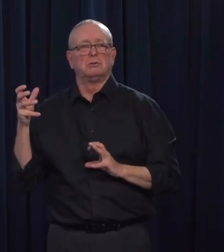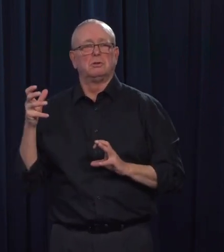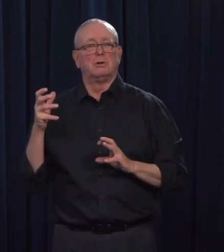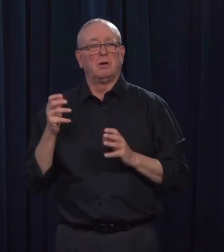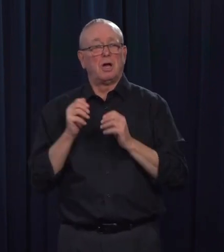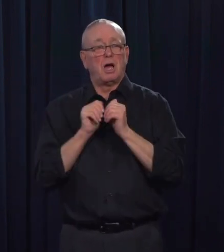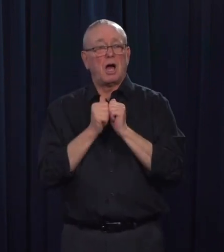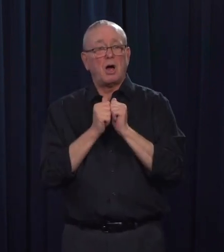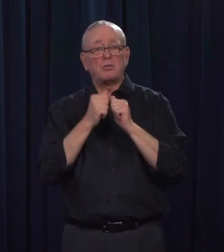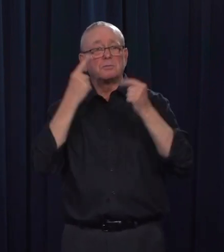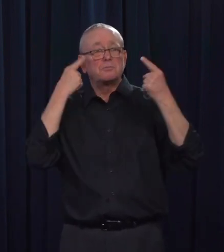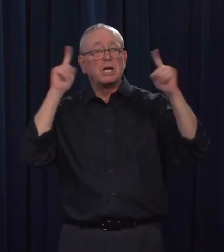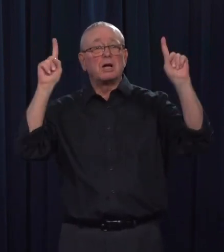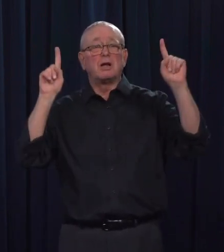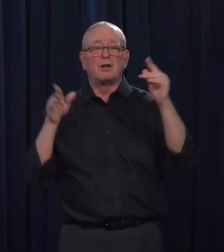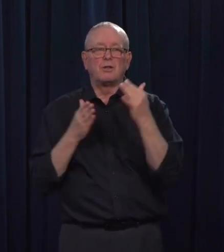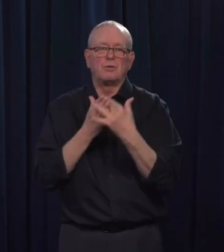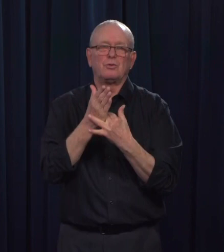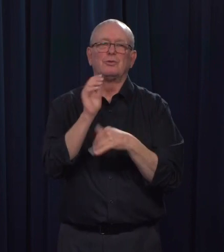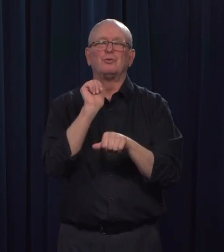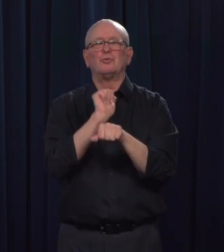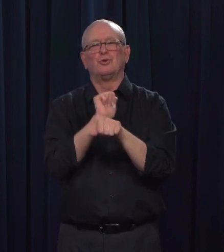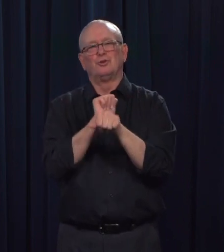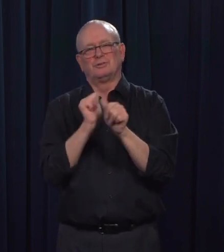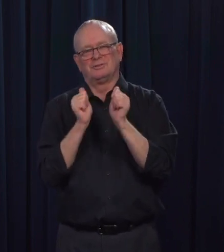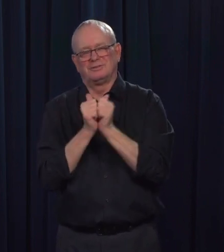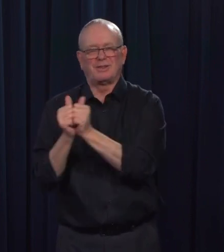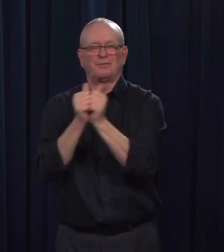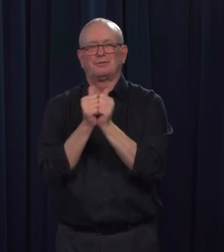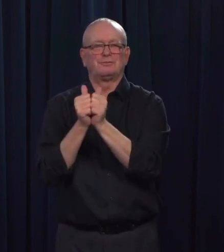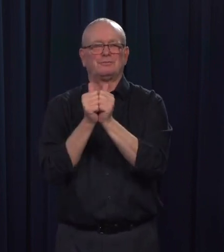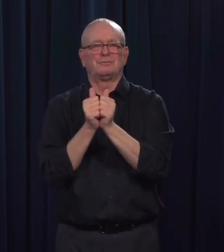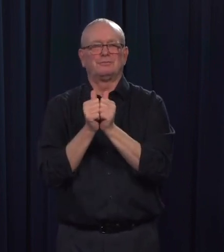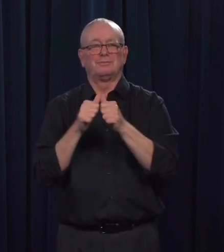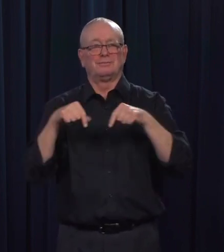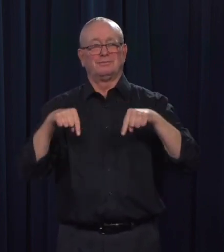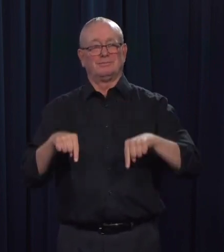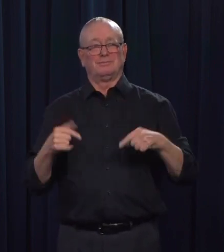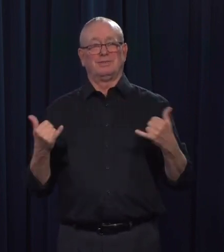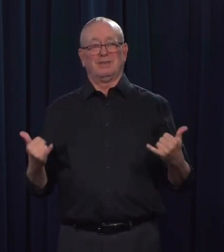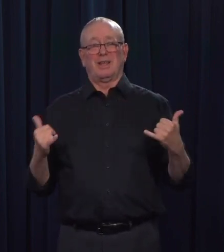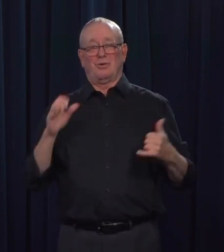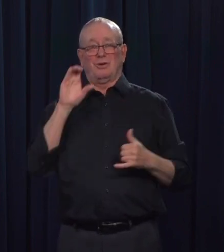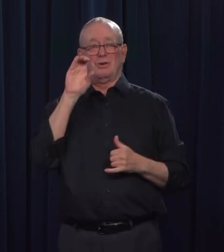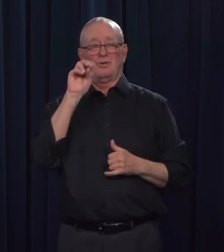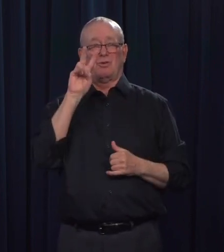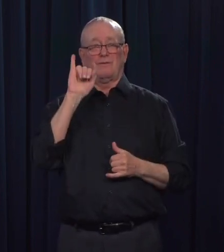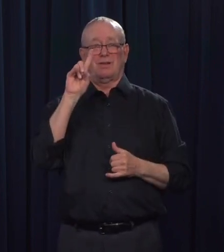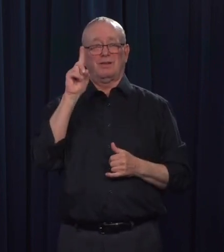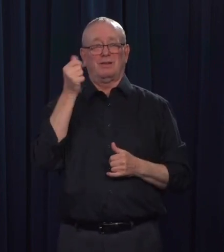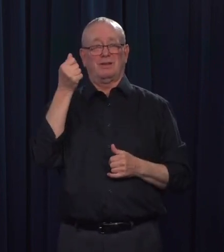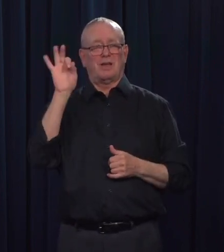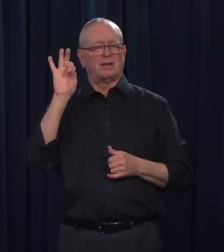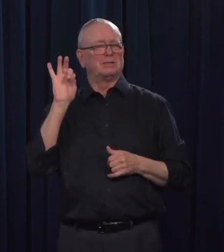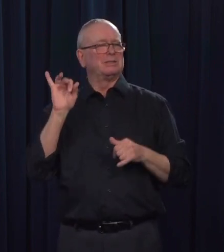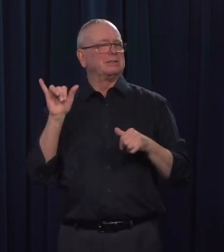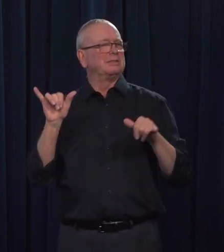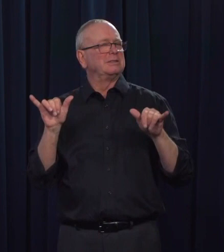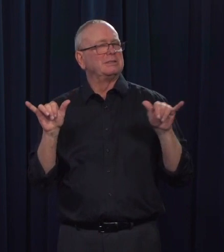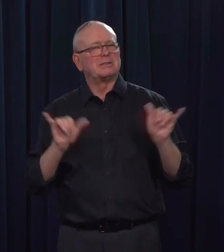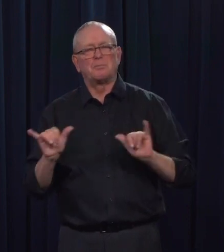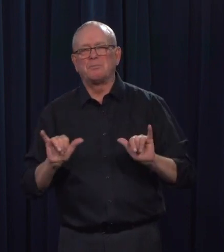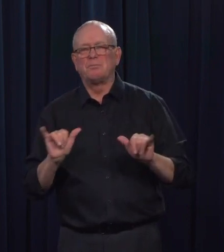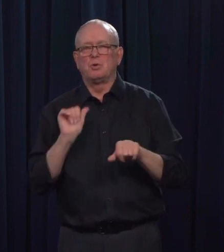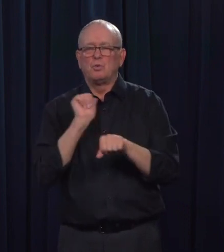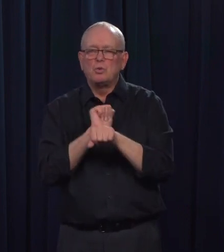This is no different. We continue to work together to keep Albertans safe and to ensure that they have access to the vital goods